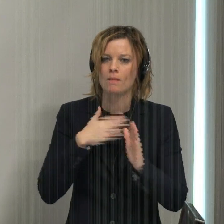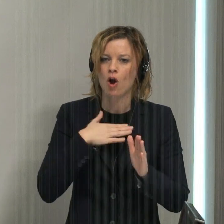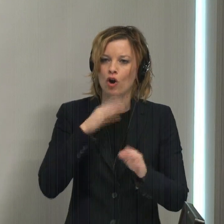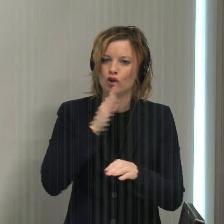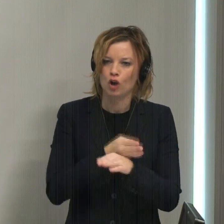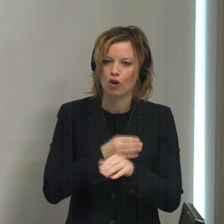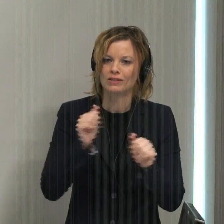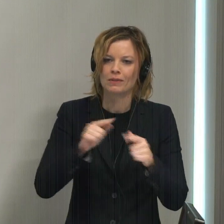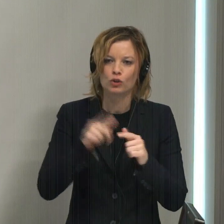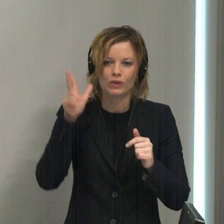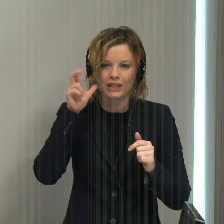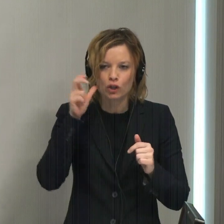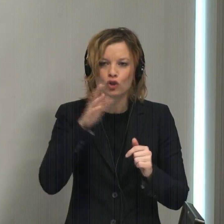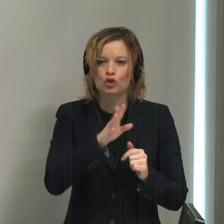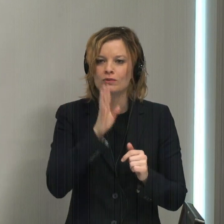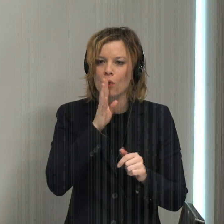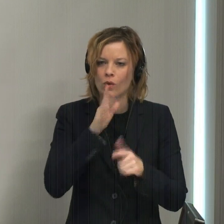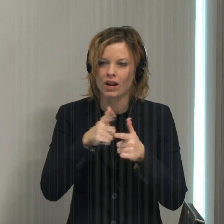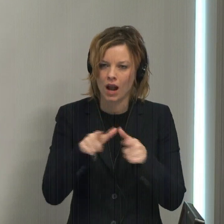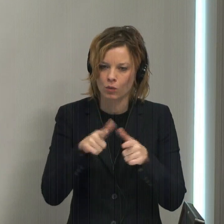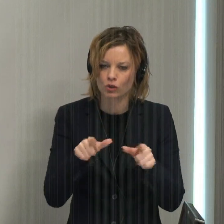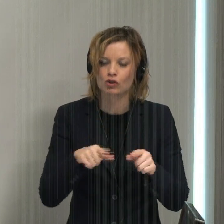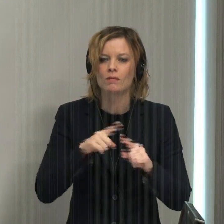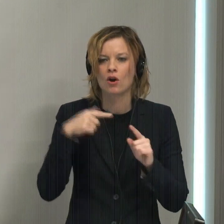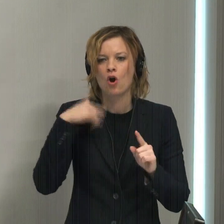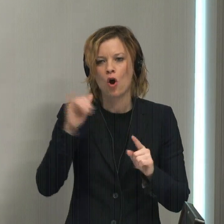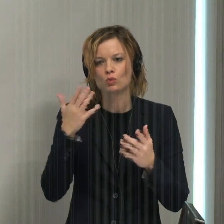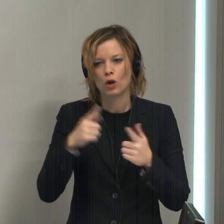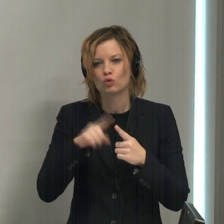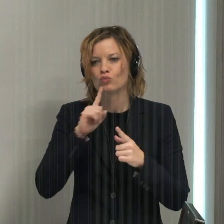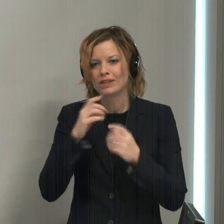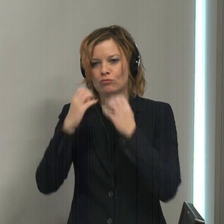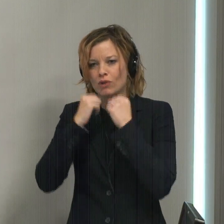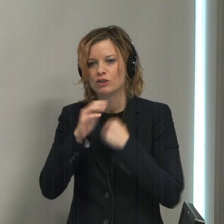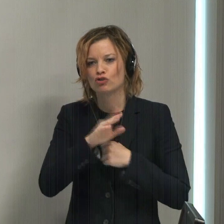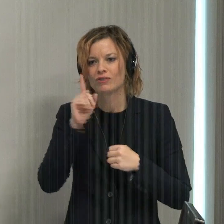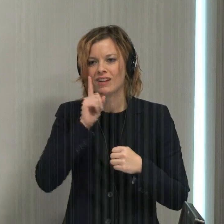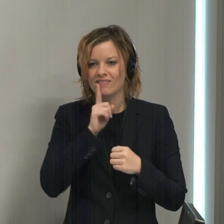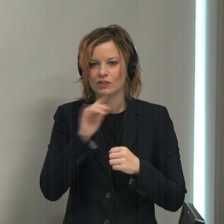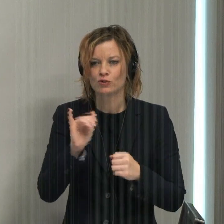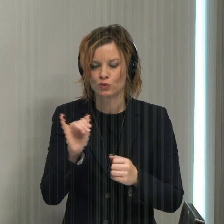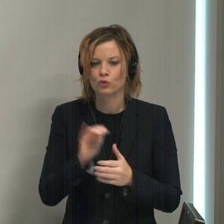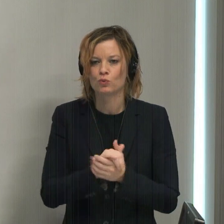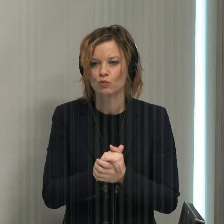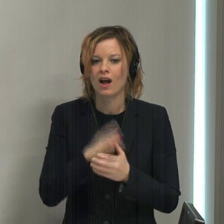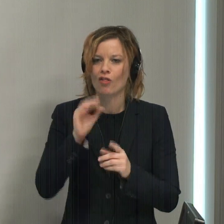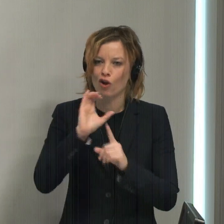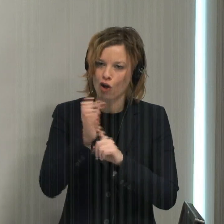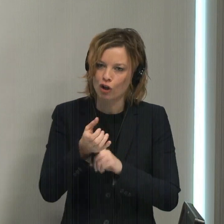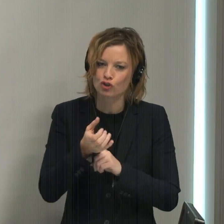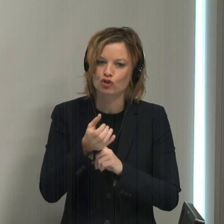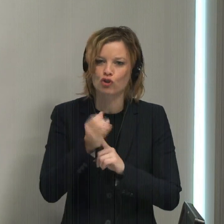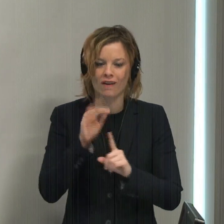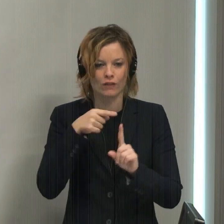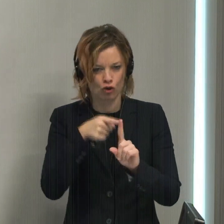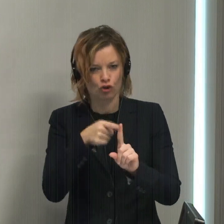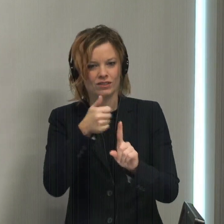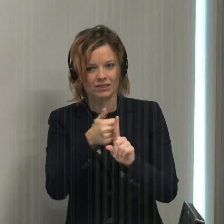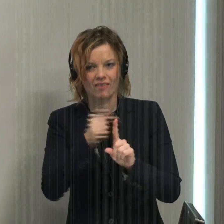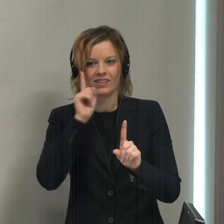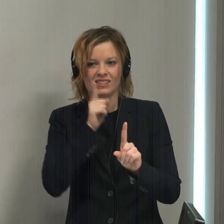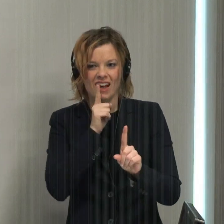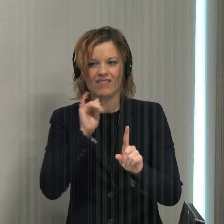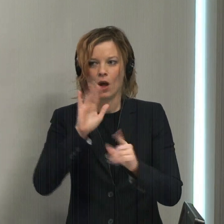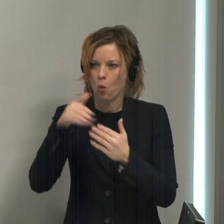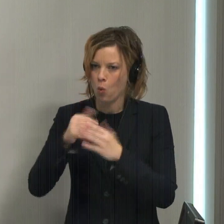ability to hear and her spoken language. But we also want to embrace her deafness and the culture of her being deaf and that entire